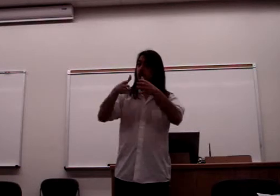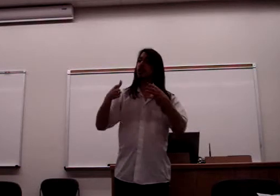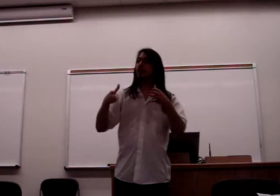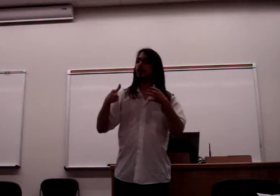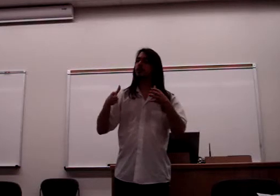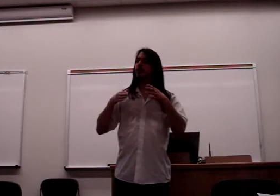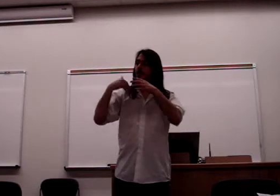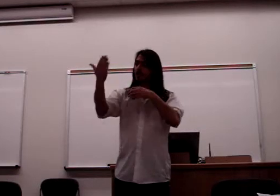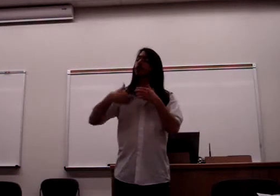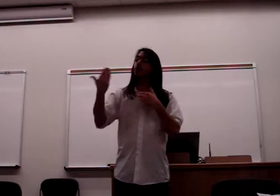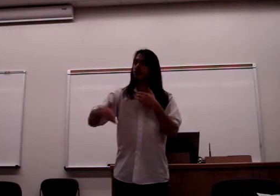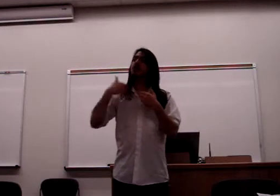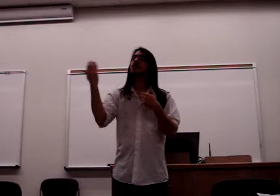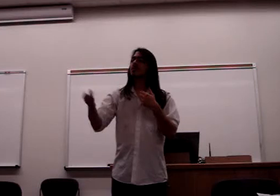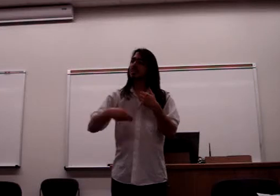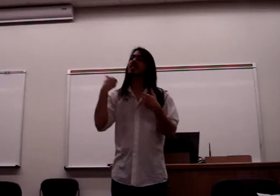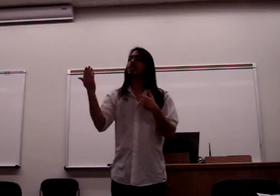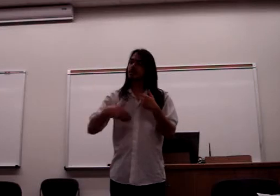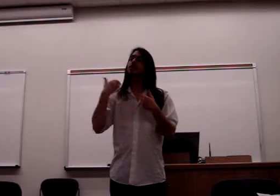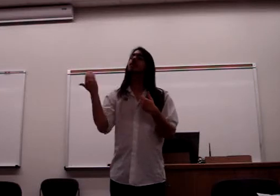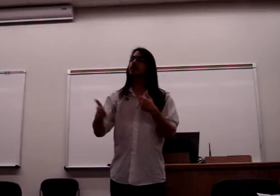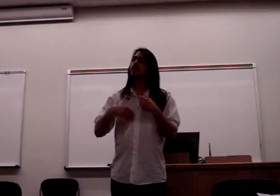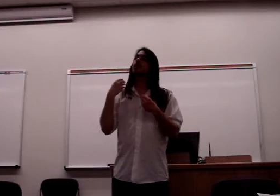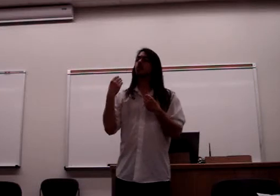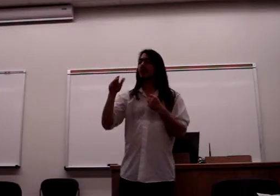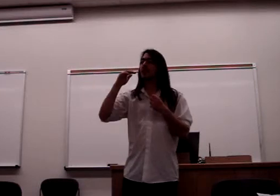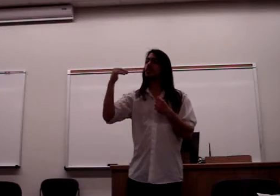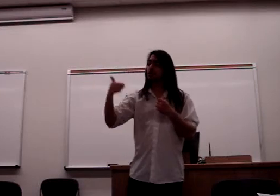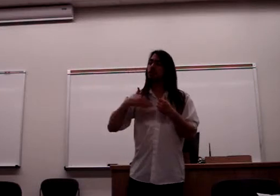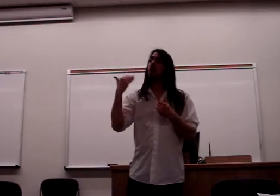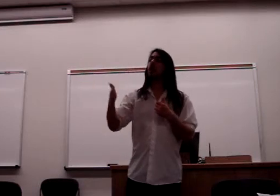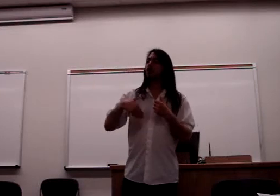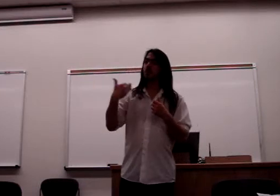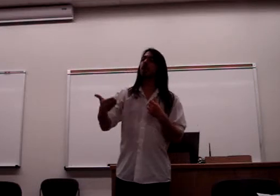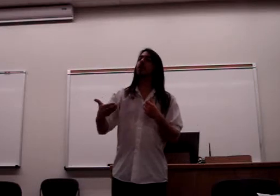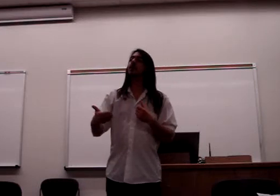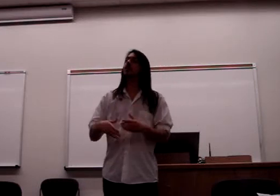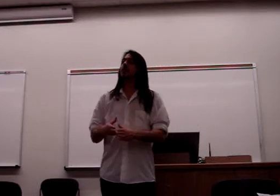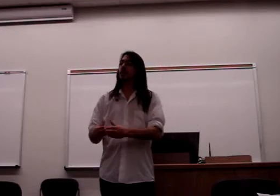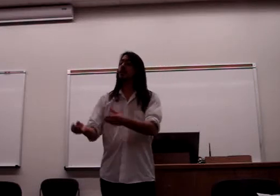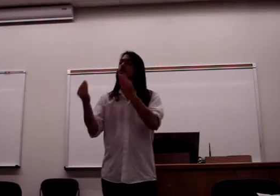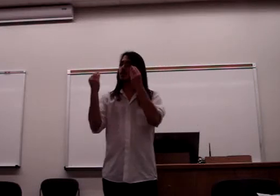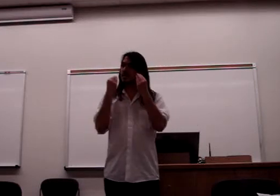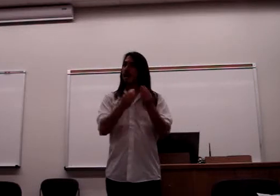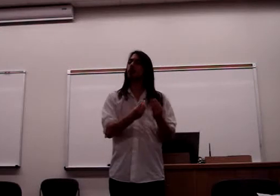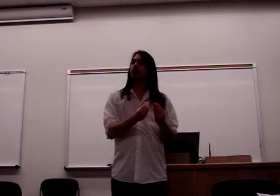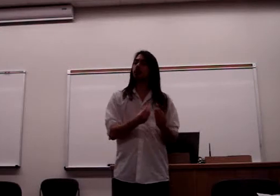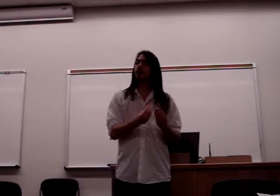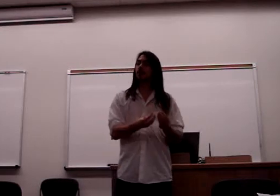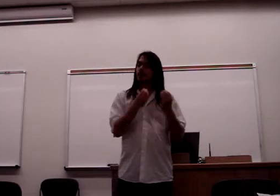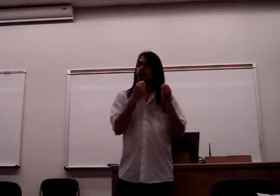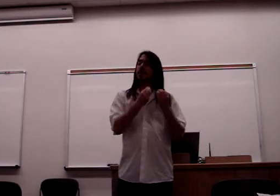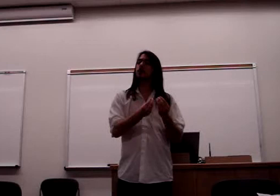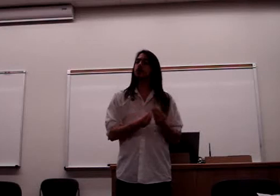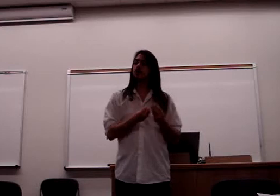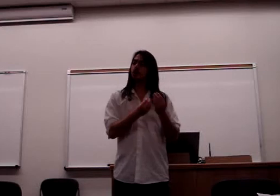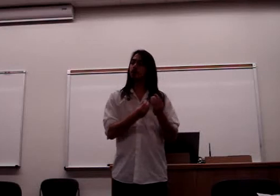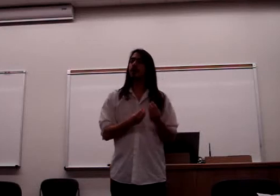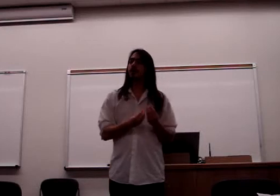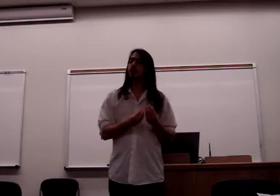subject enforces consistency, right? That's the law of the party, is terror, right, the dictatorship of the proletariat.